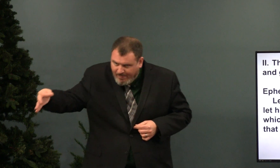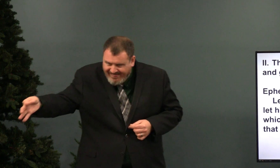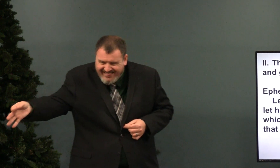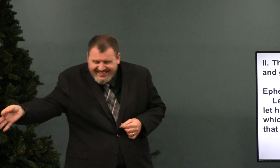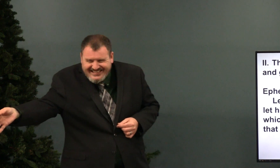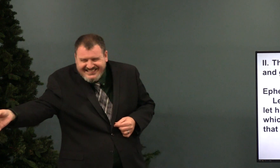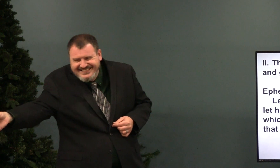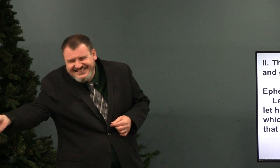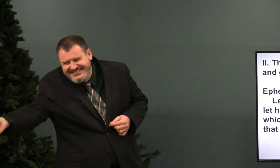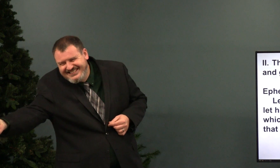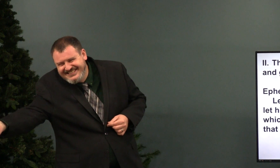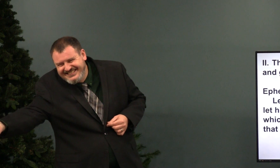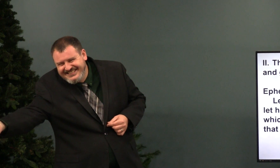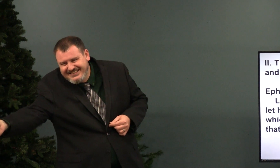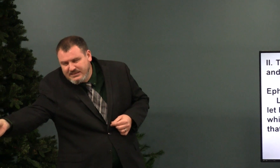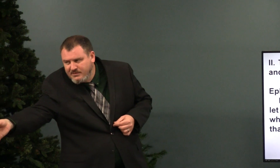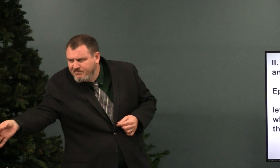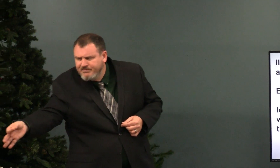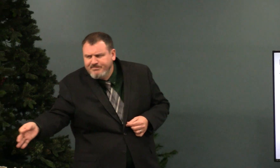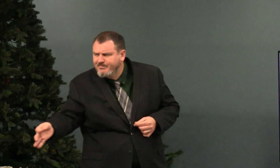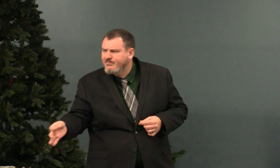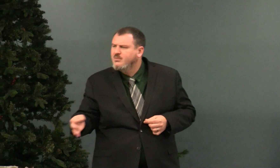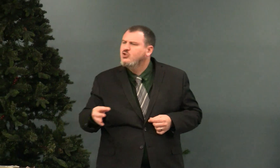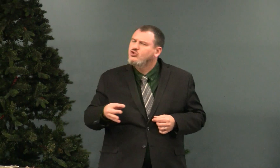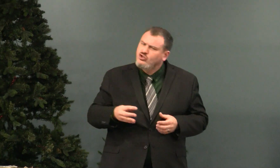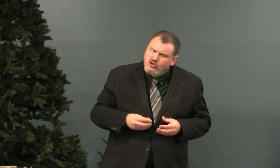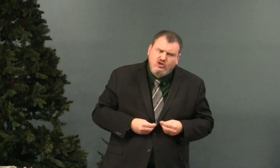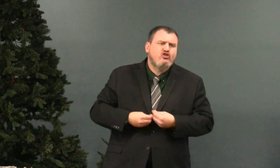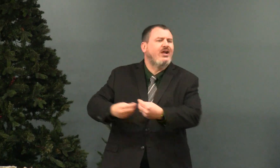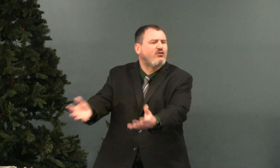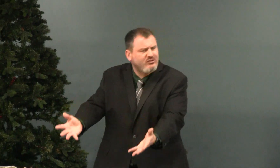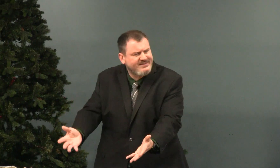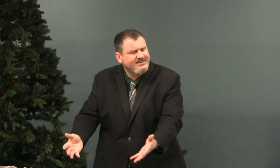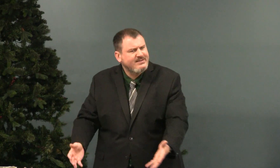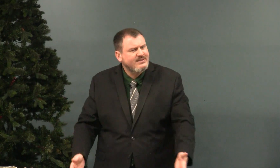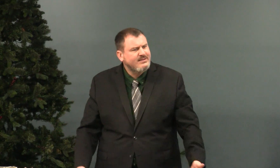but generously.